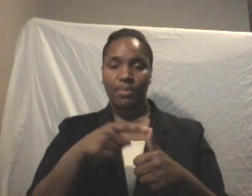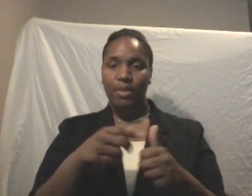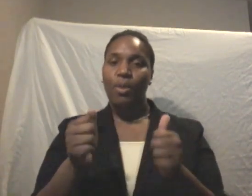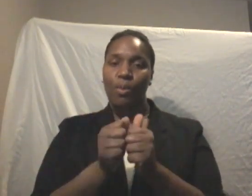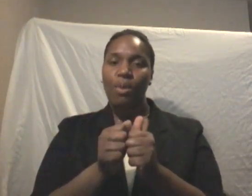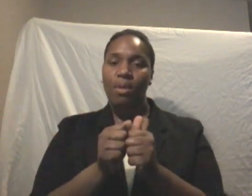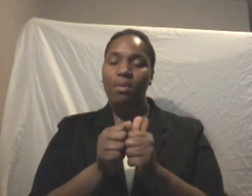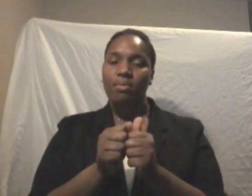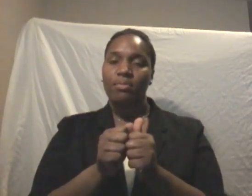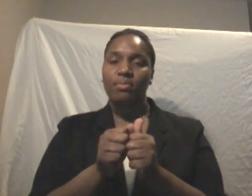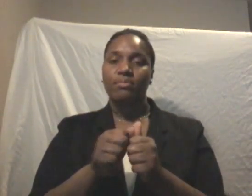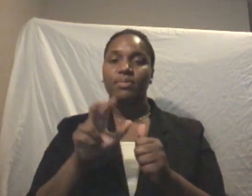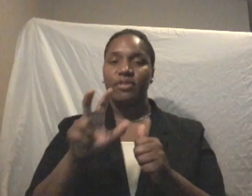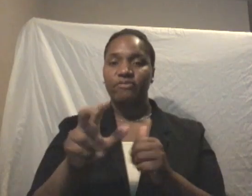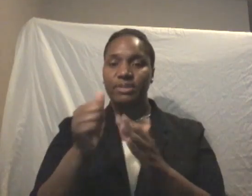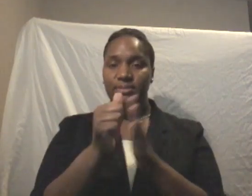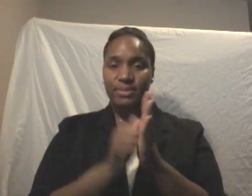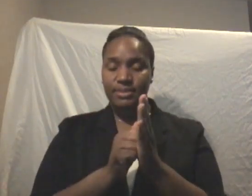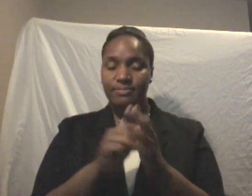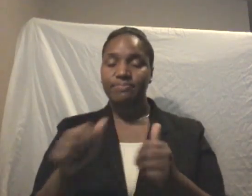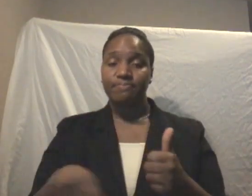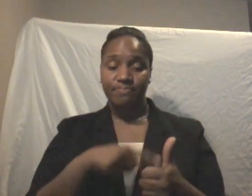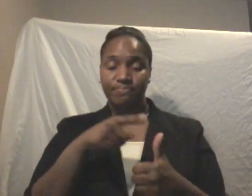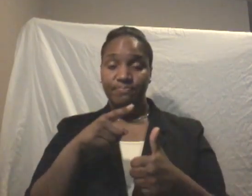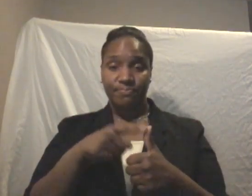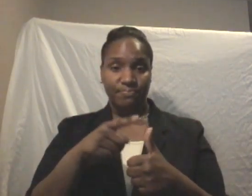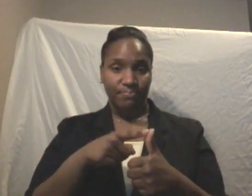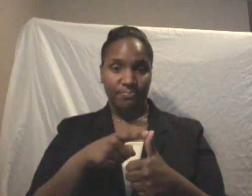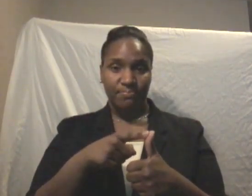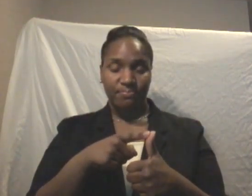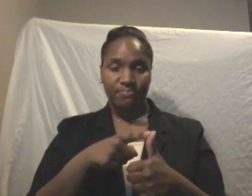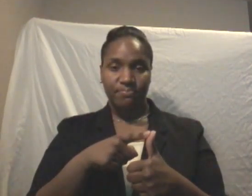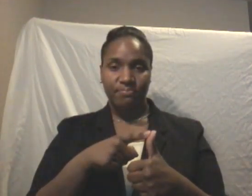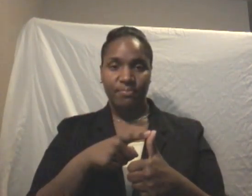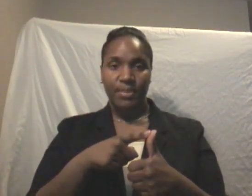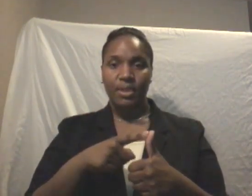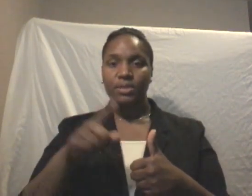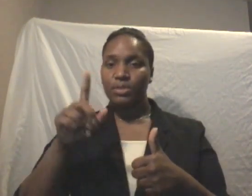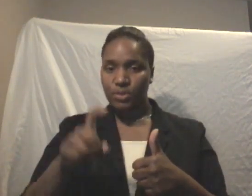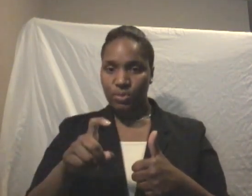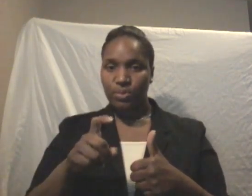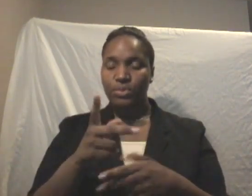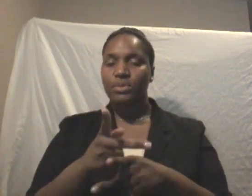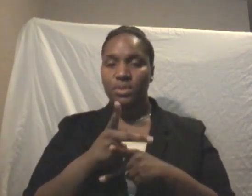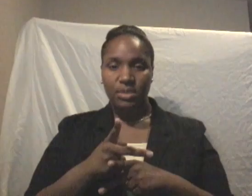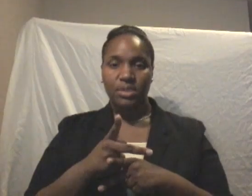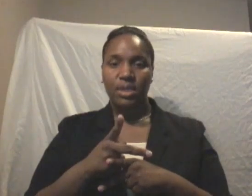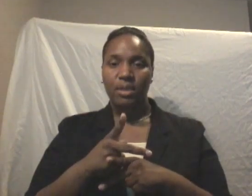Now, the term insurance is meant to be kept only for a temporary period of